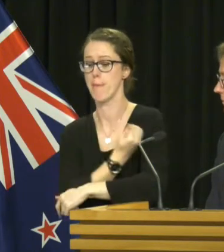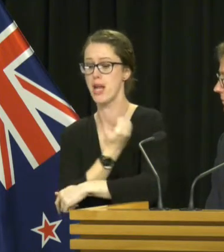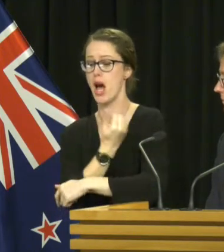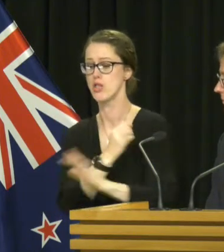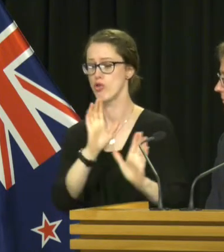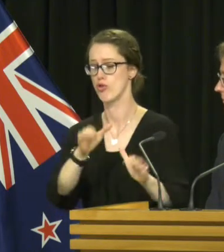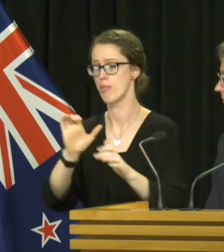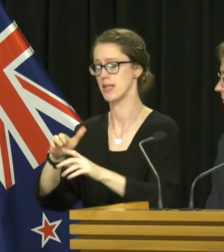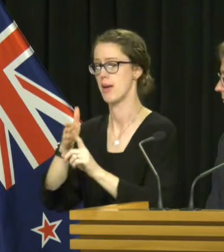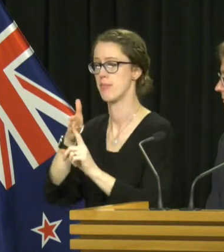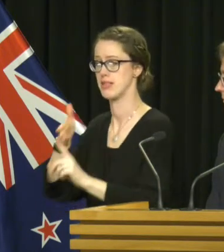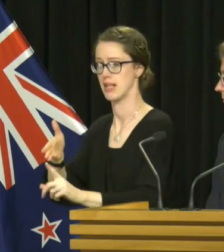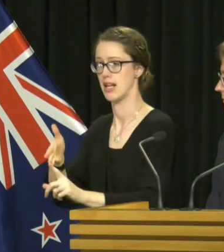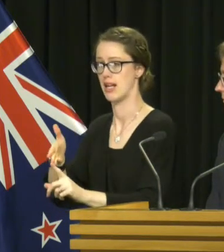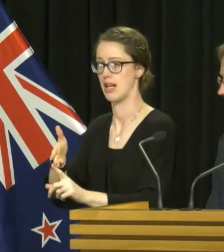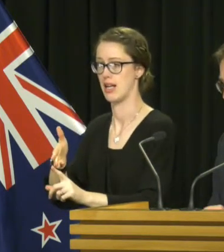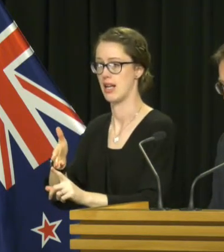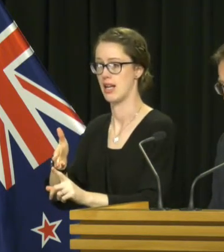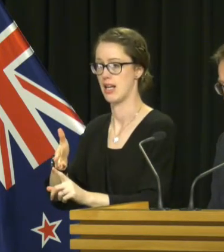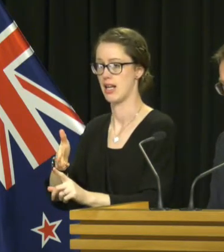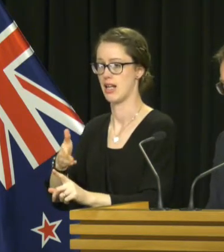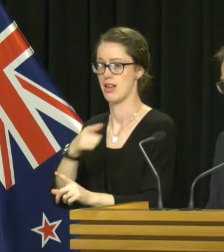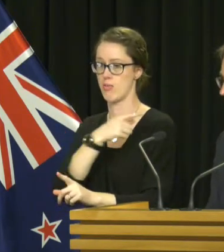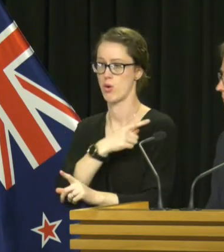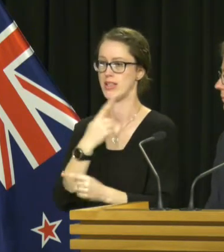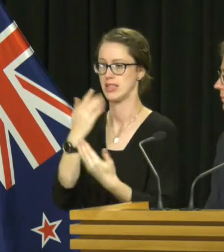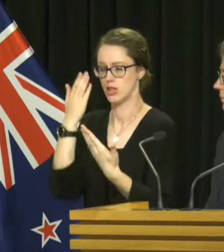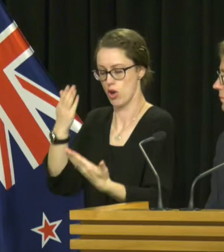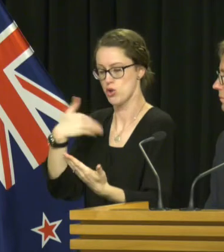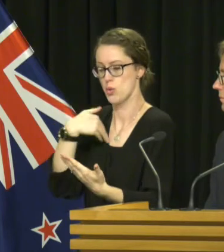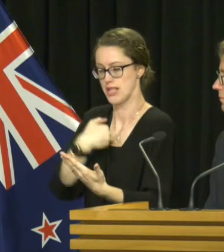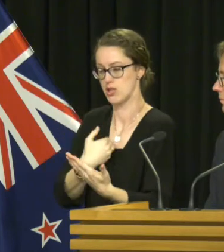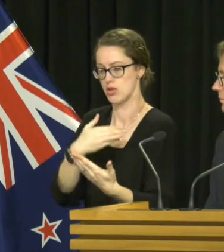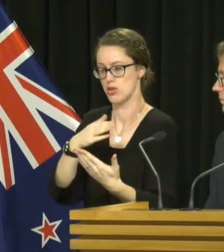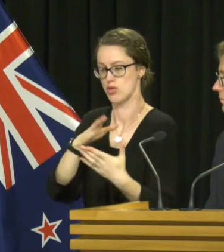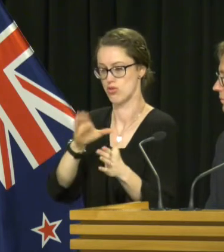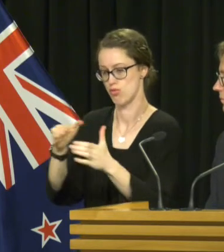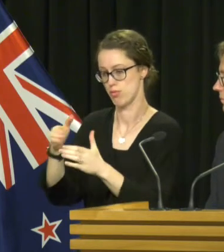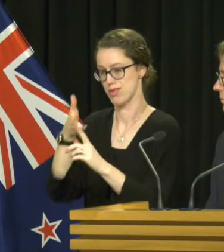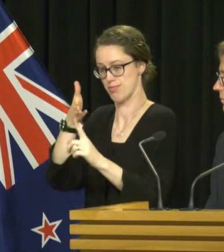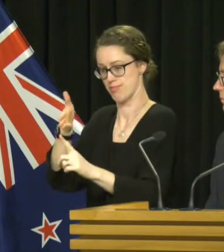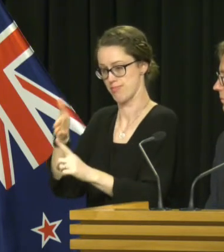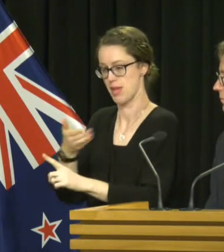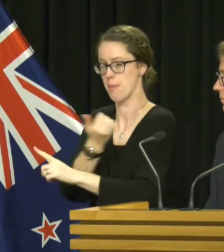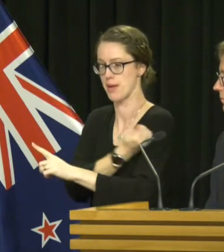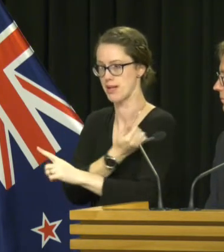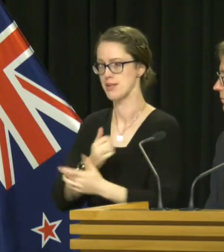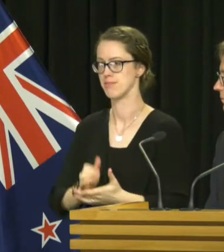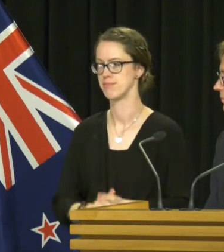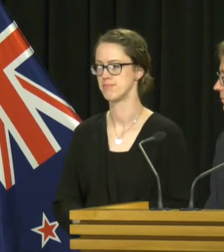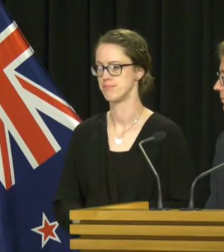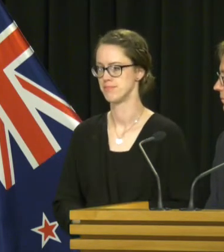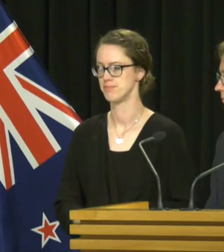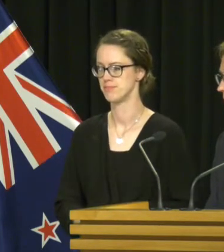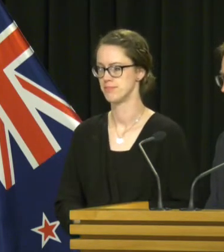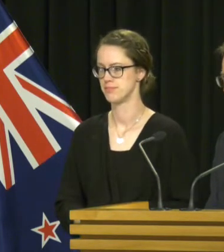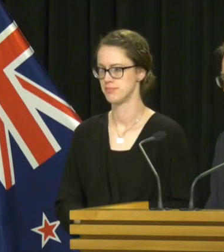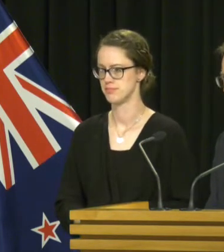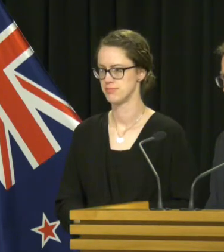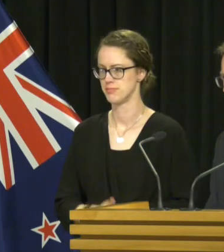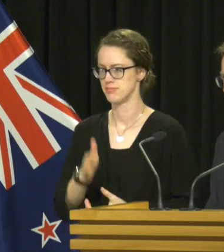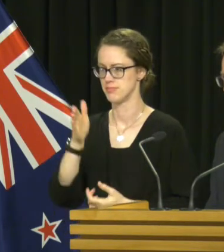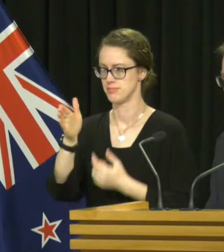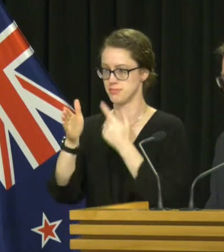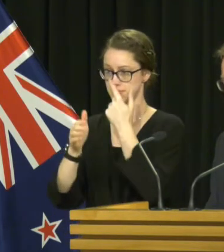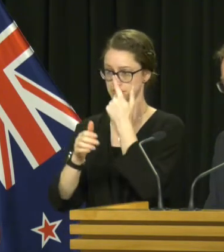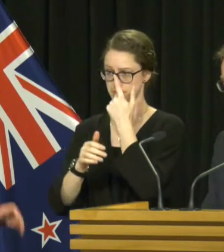groups in particular that the Director General has acknowledged that need to make sure are immunised. Prime Minister,